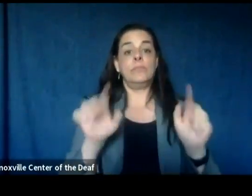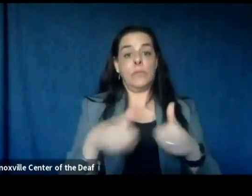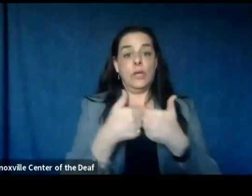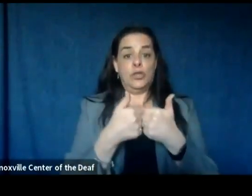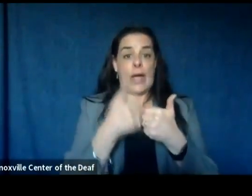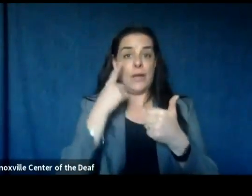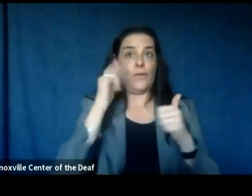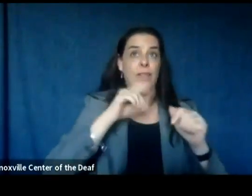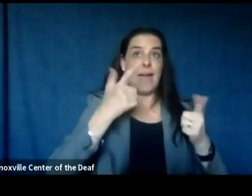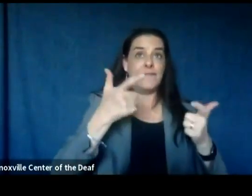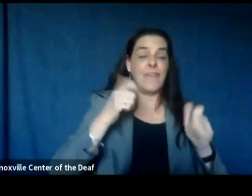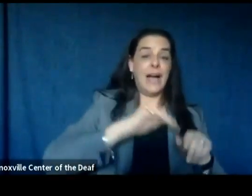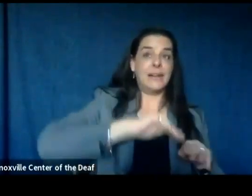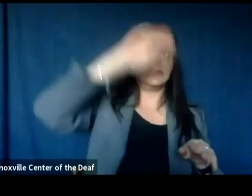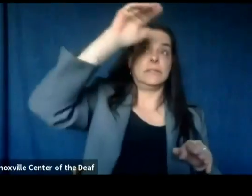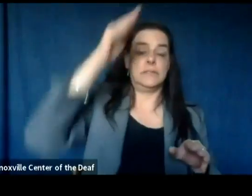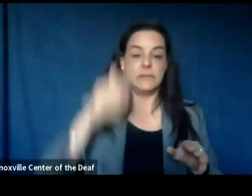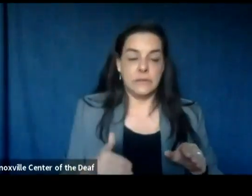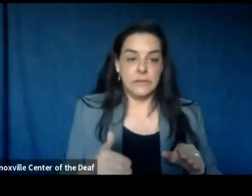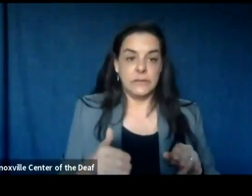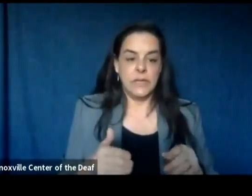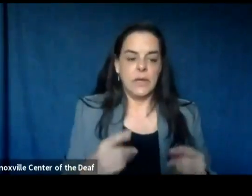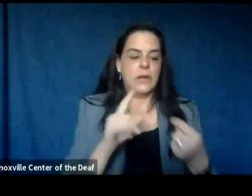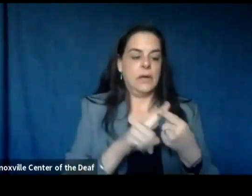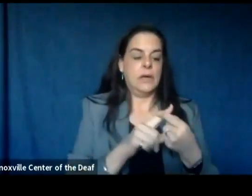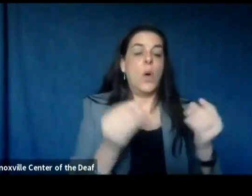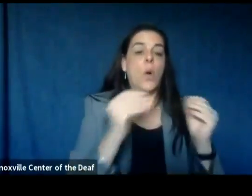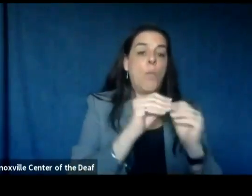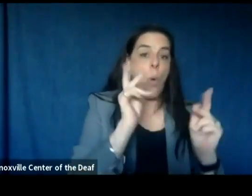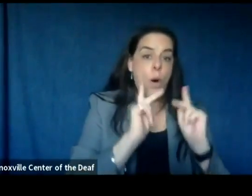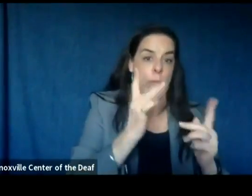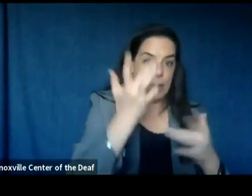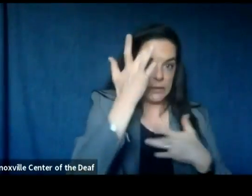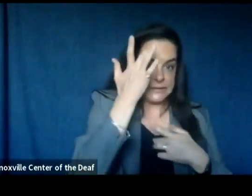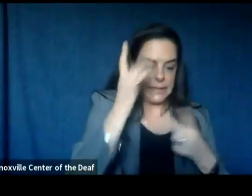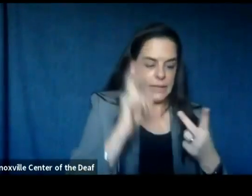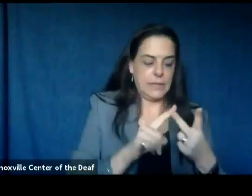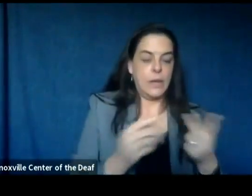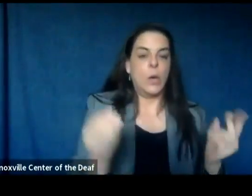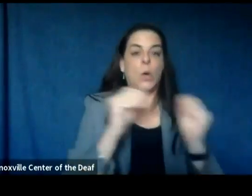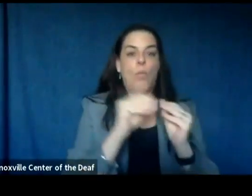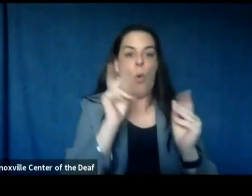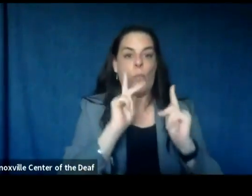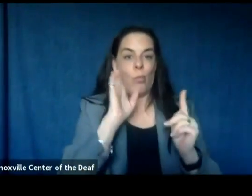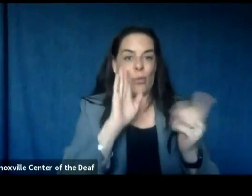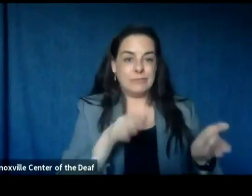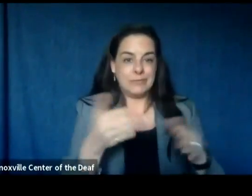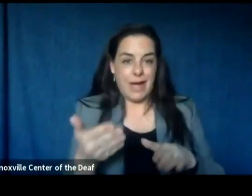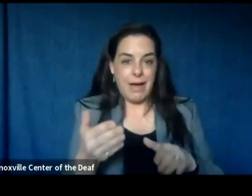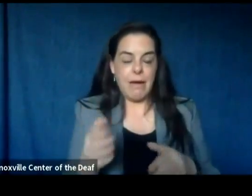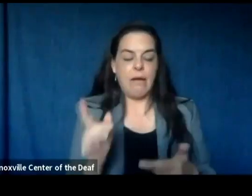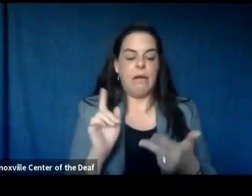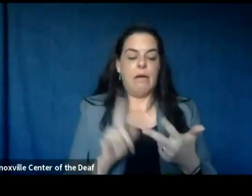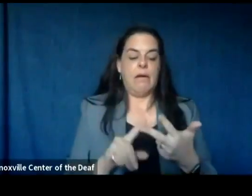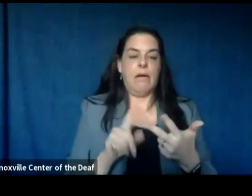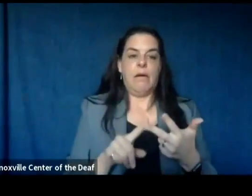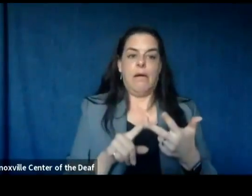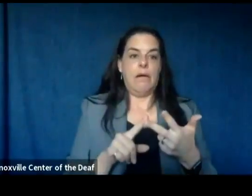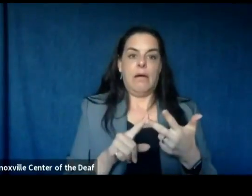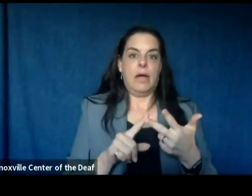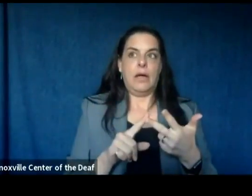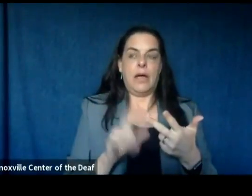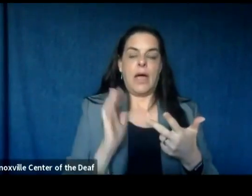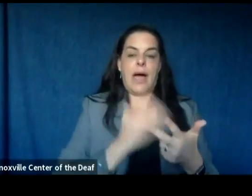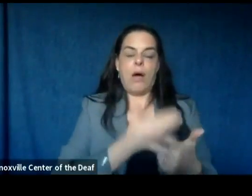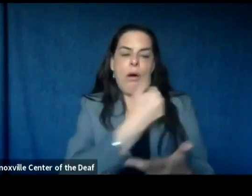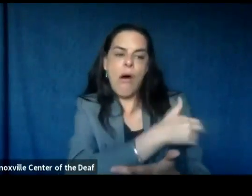the fast peak is one more people get sick more people die we we um totally over burden